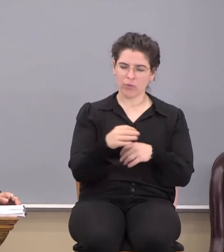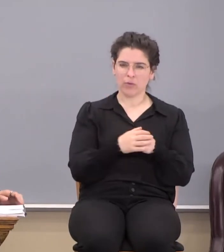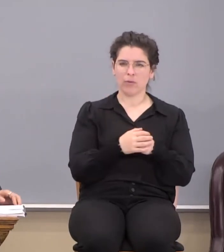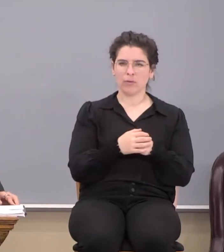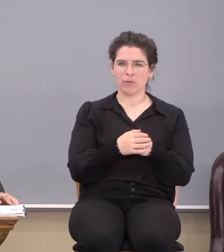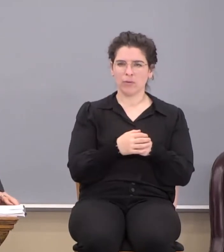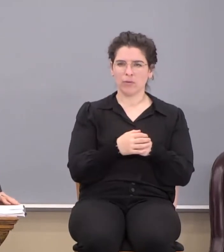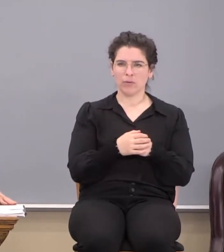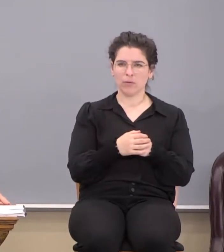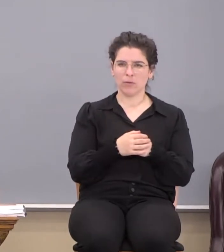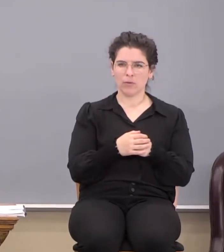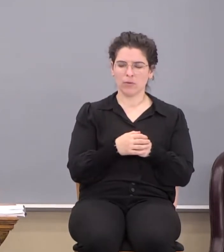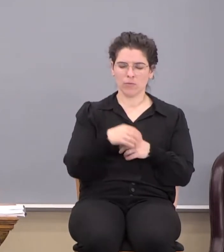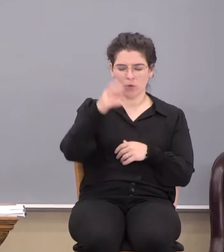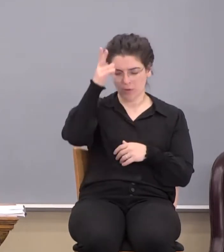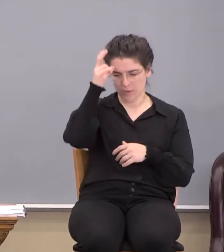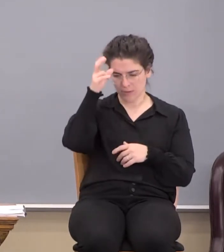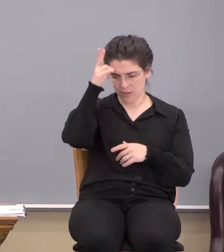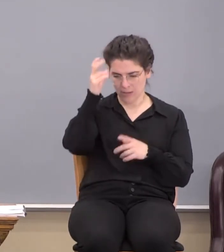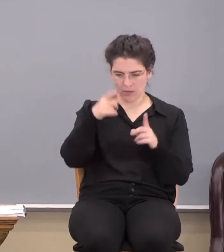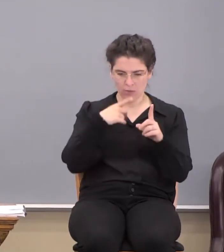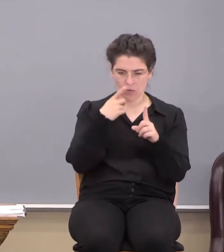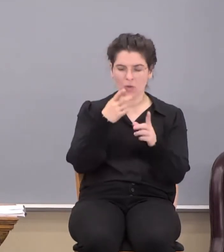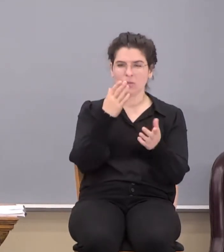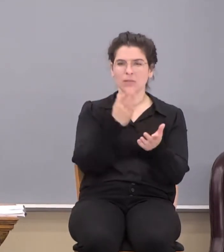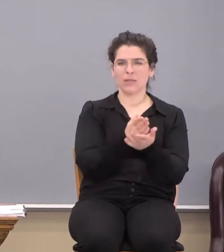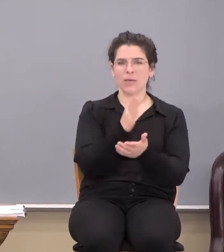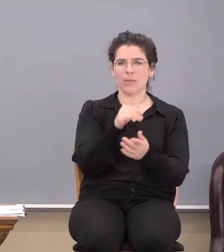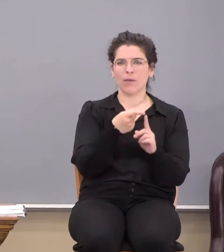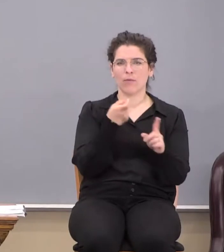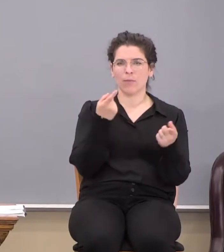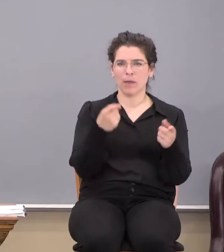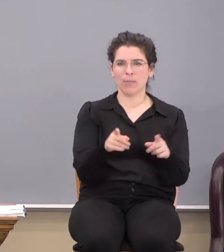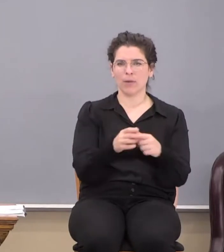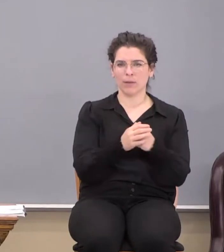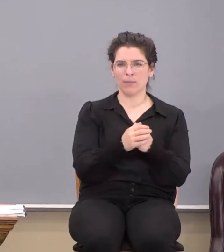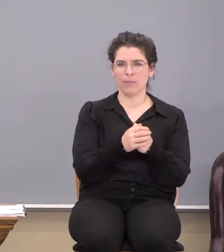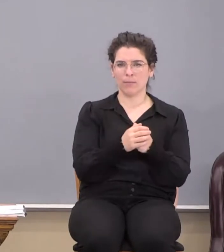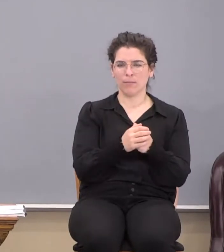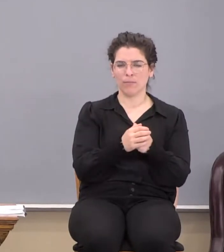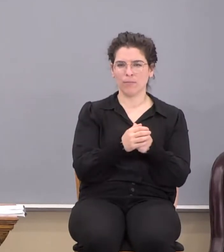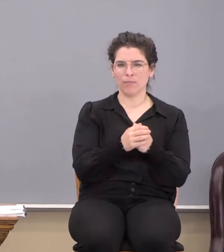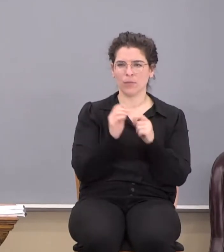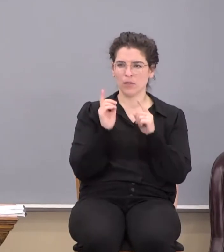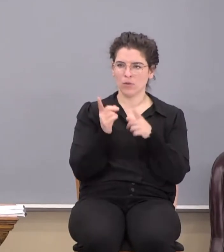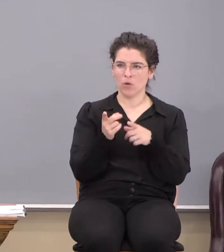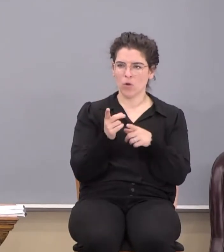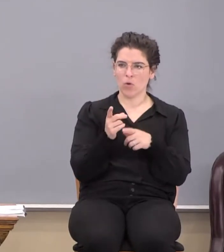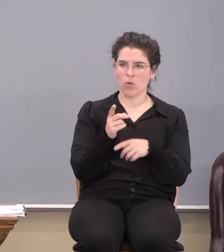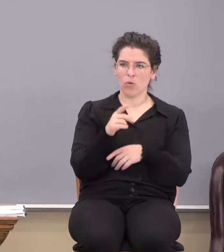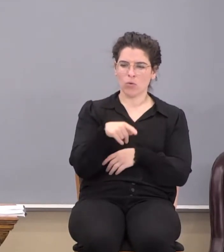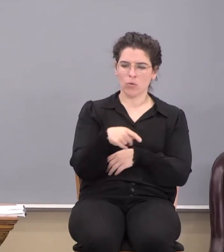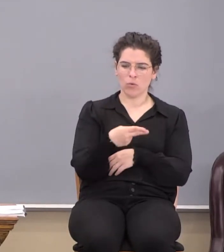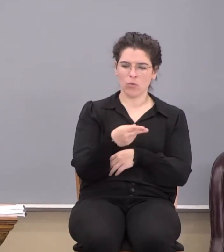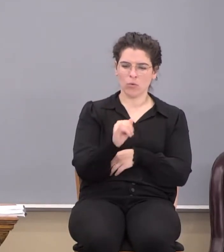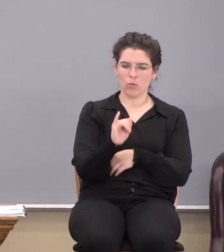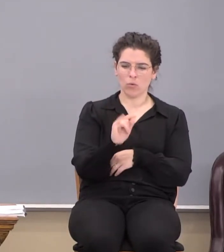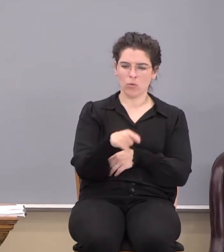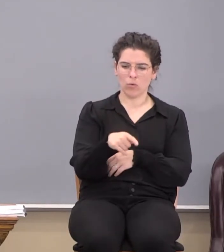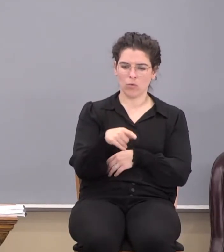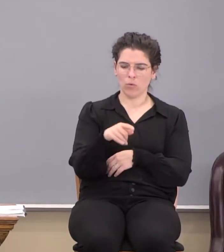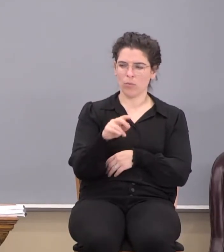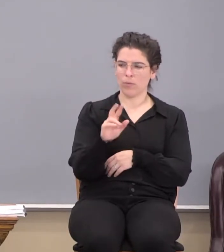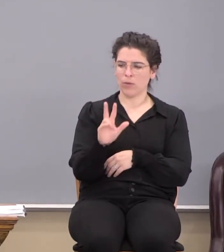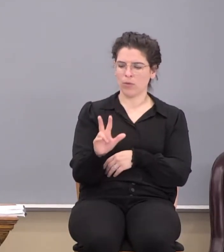So overall, Satan's objective is to hinder that from happening. Now, go with me, if you would, over to Philippians and chapter